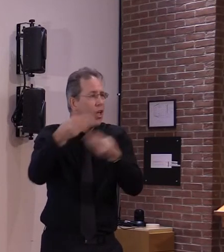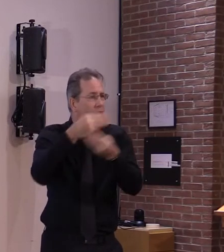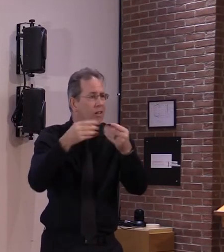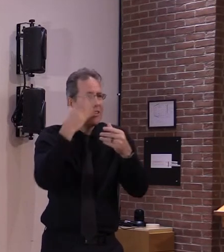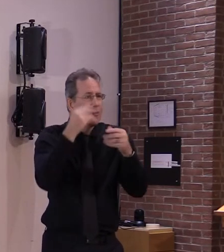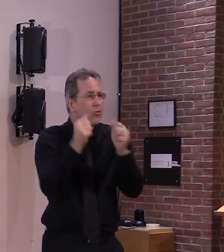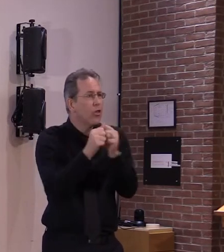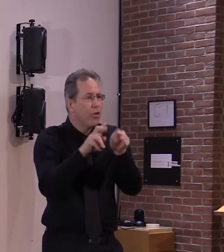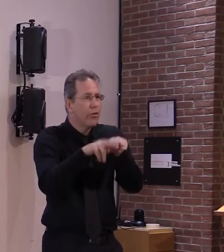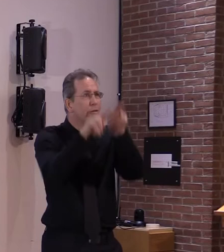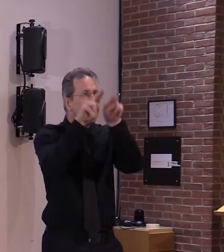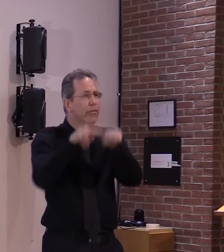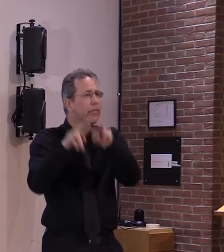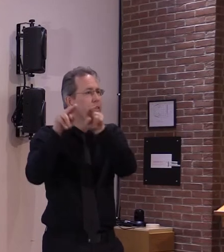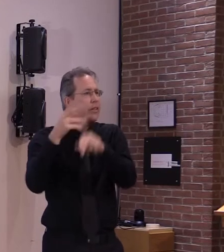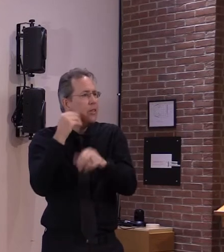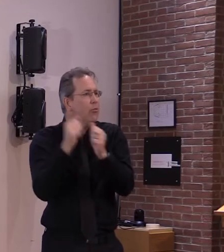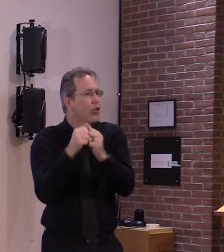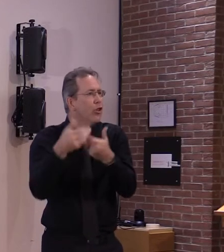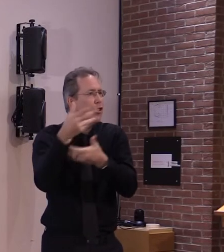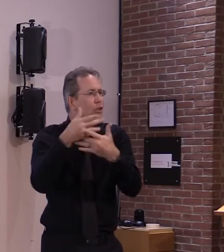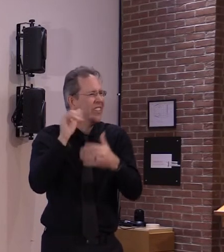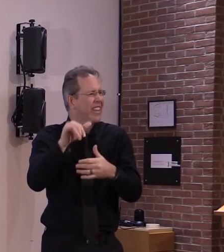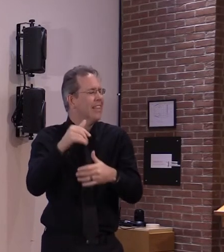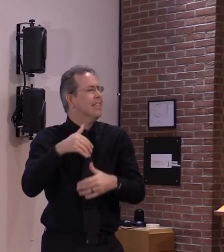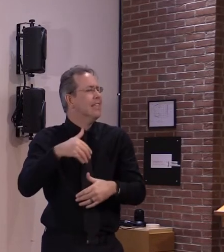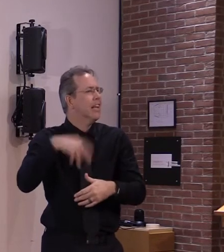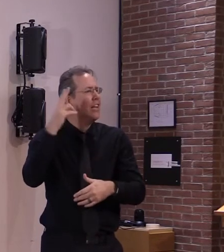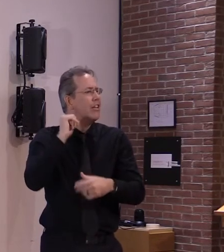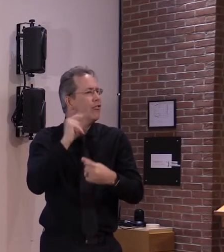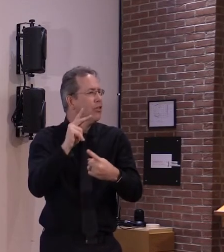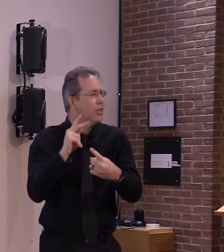settings so we really keyed in on that